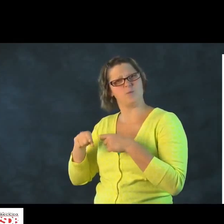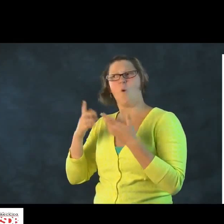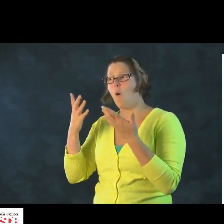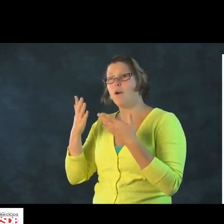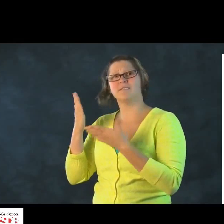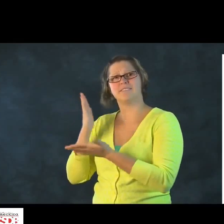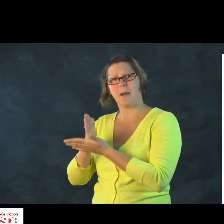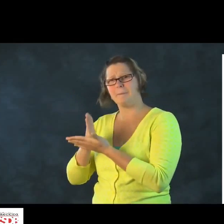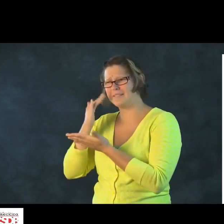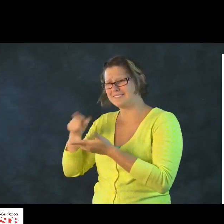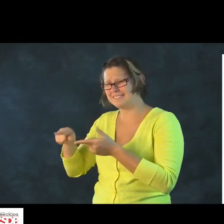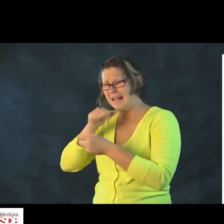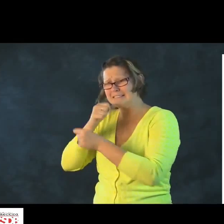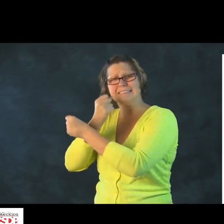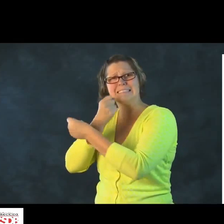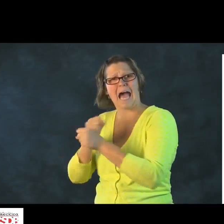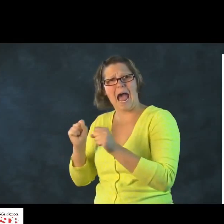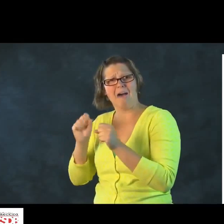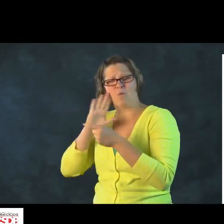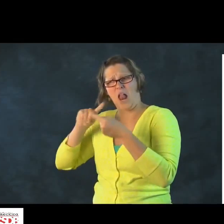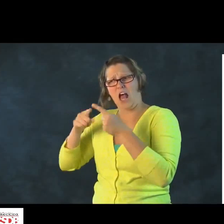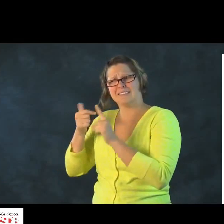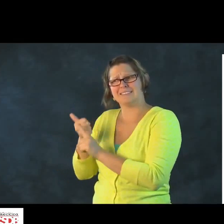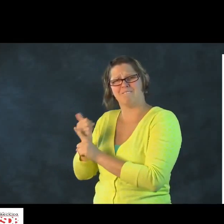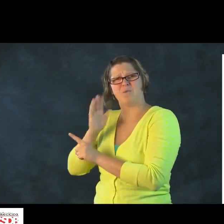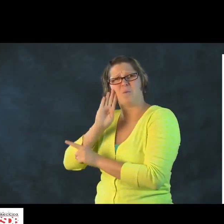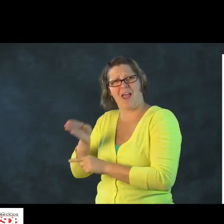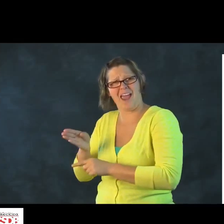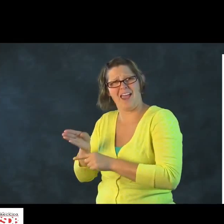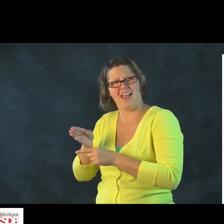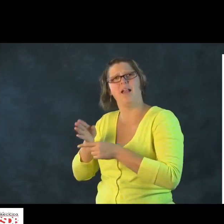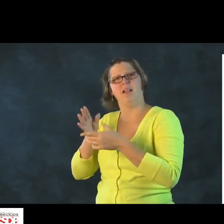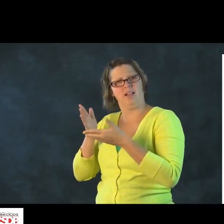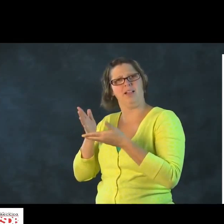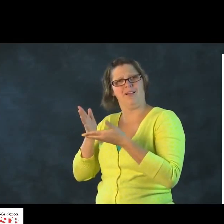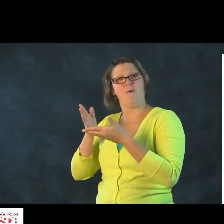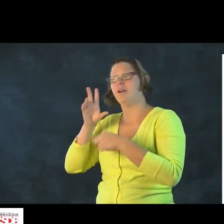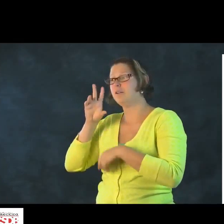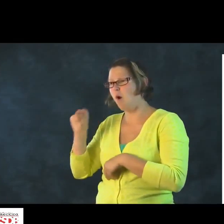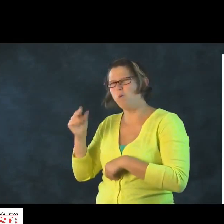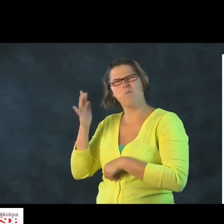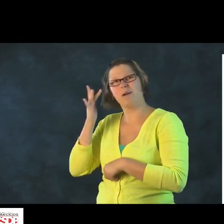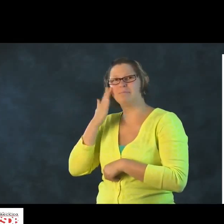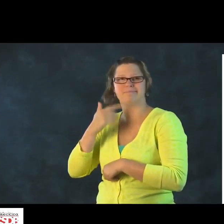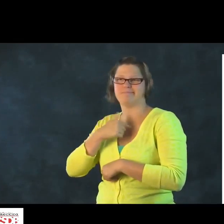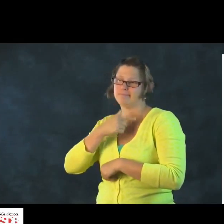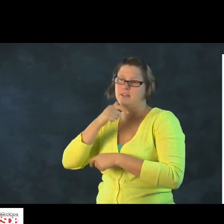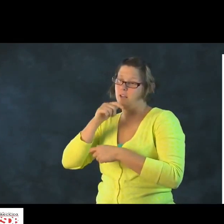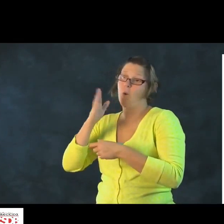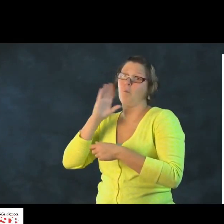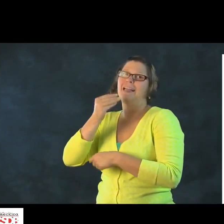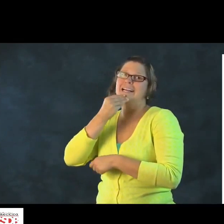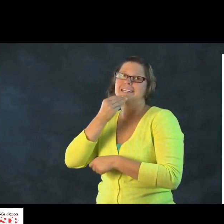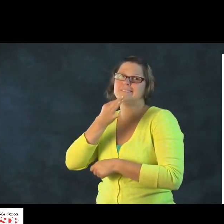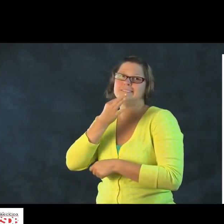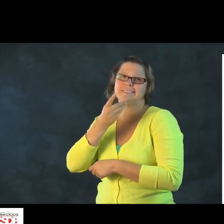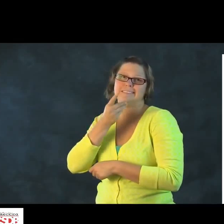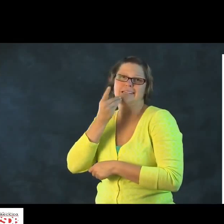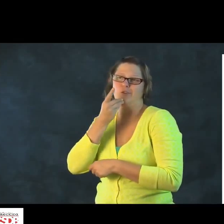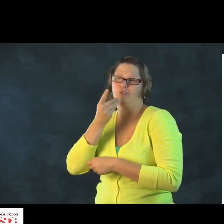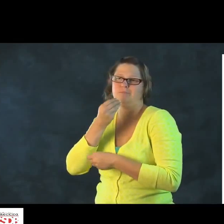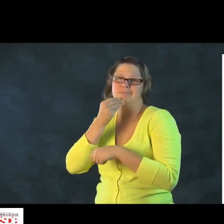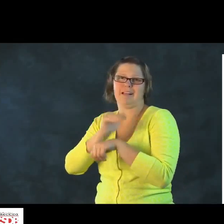me, for example. You have to elaborate on that idea. Or if it's a safety issue, you have to explain why it's not a safety issue.